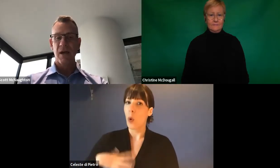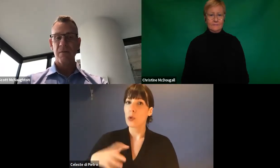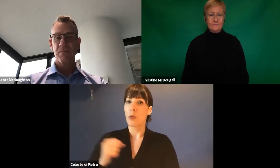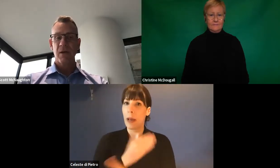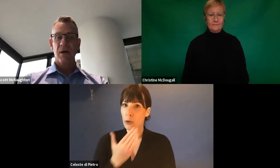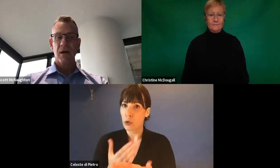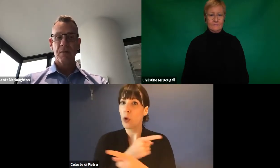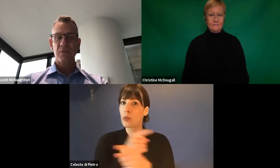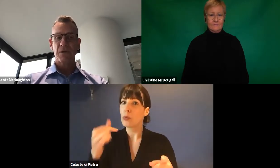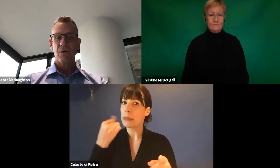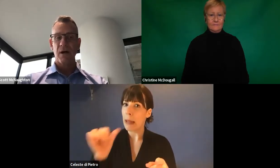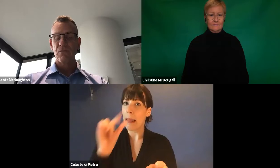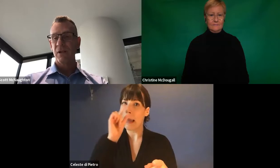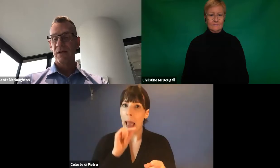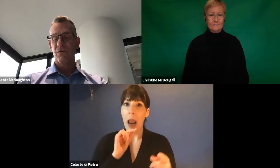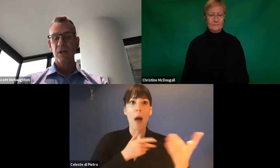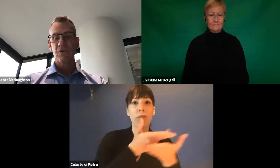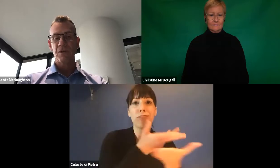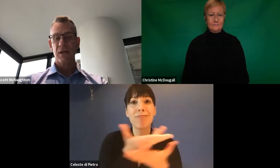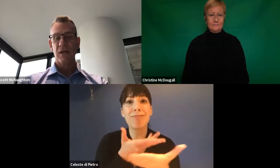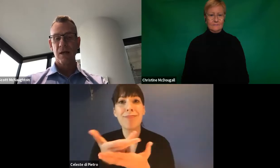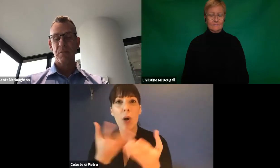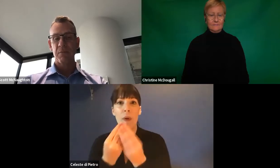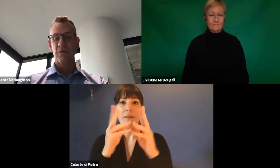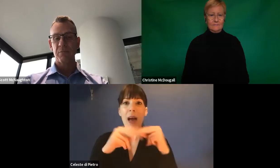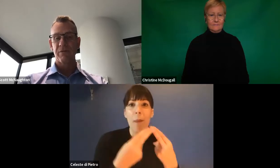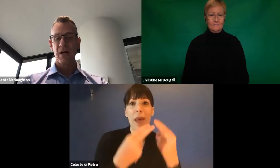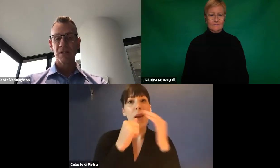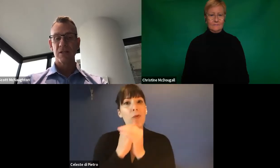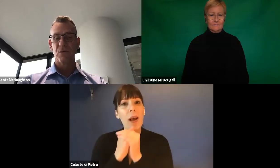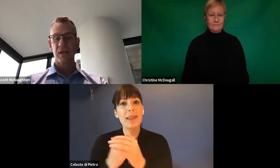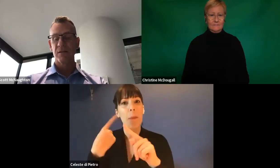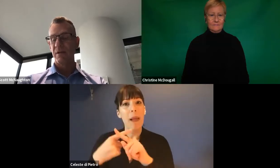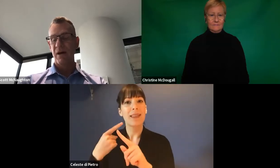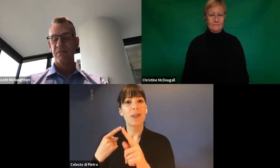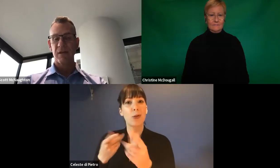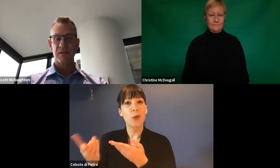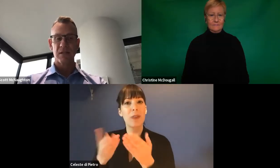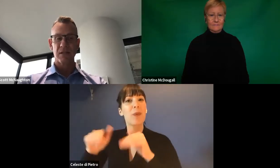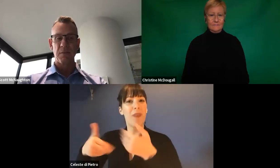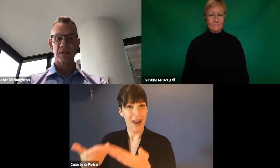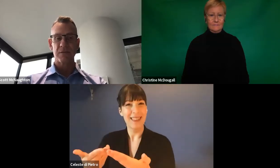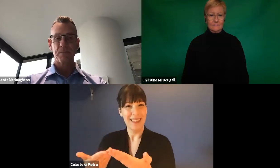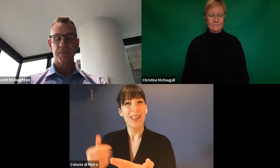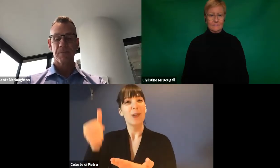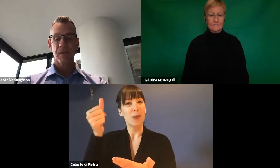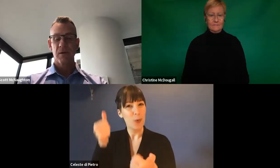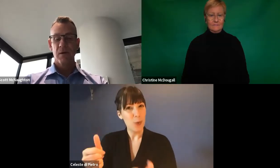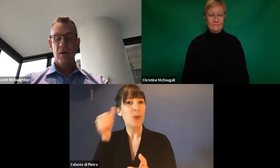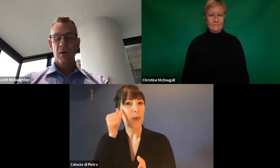there. So really, really good to hear that people and providers are doing some innovative things in this space.